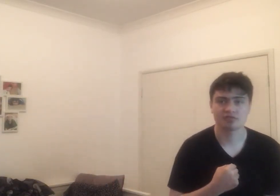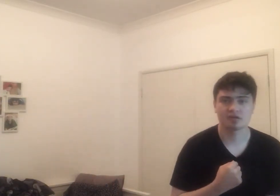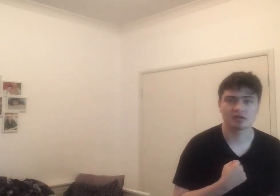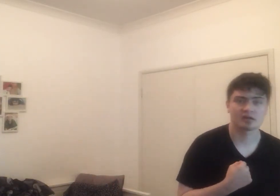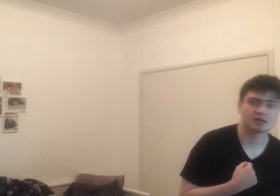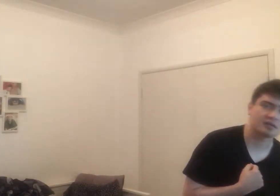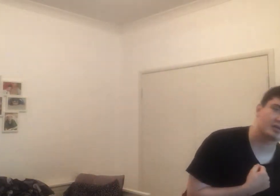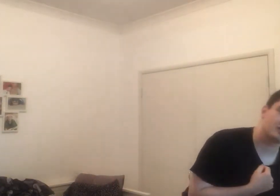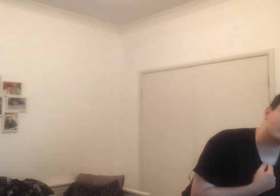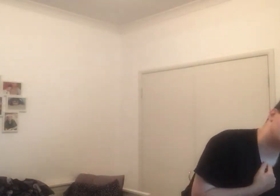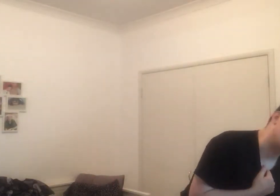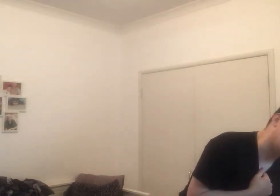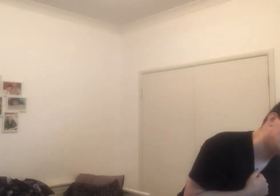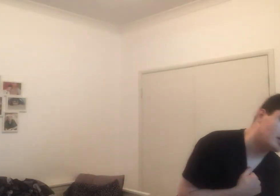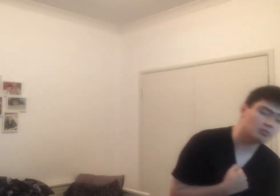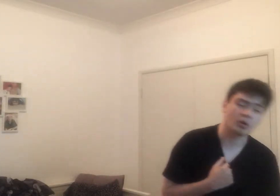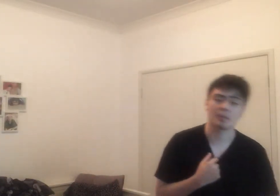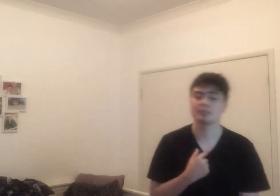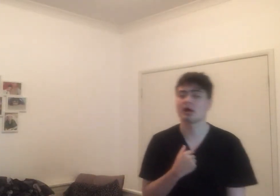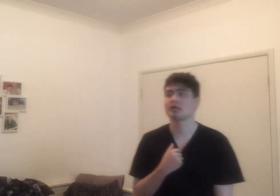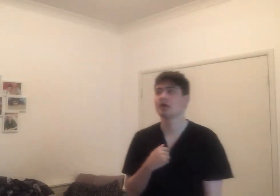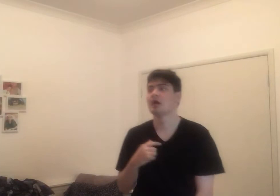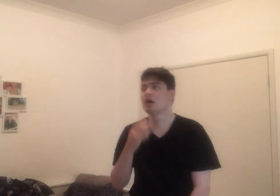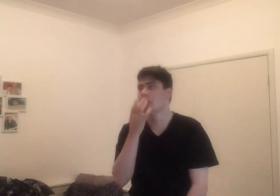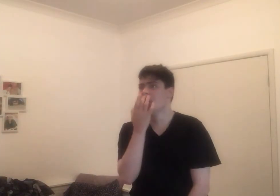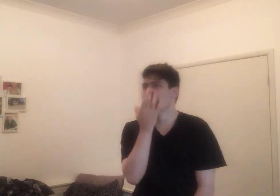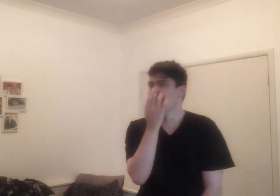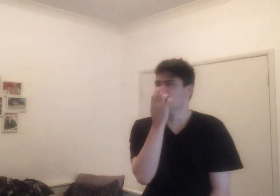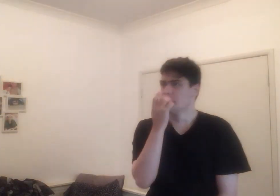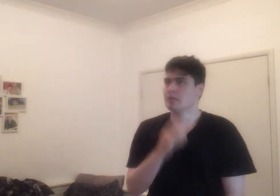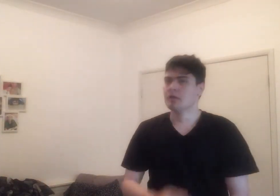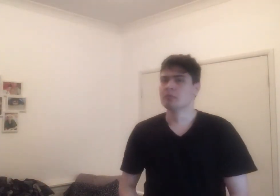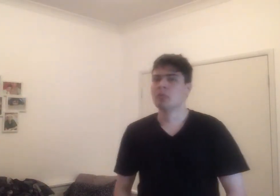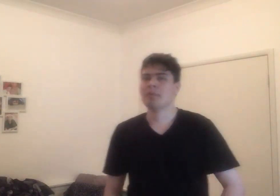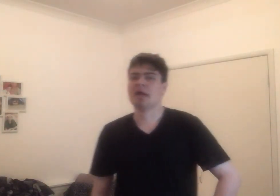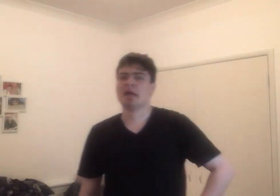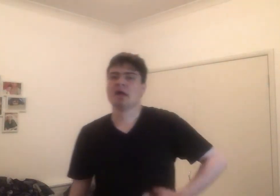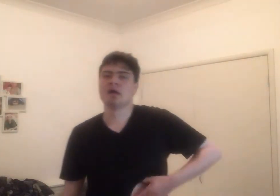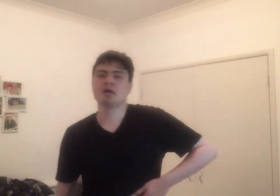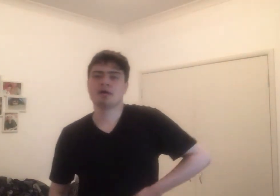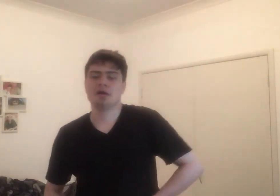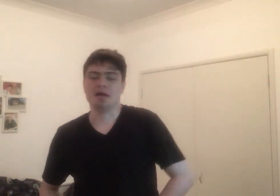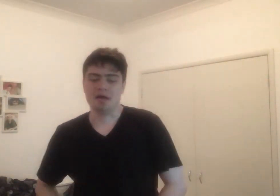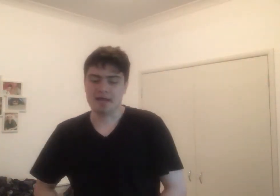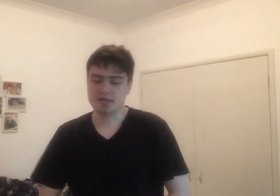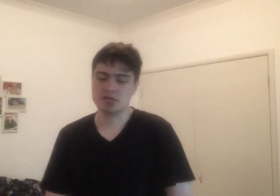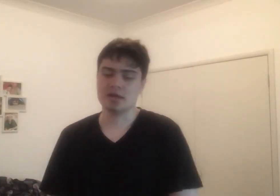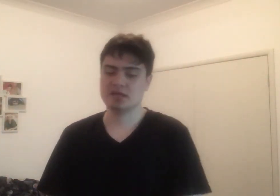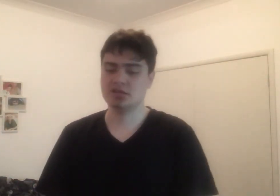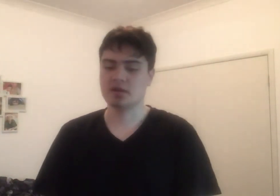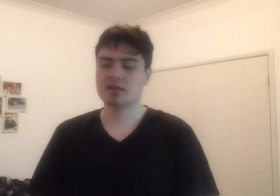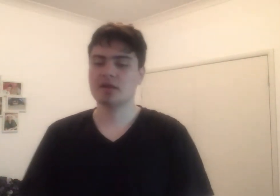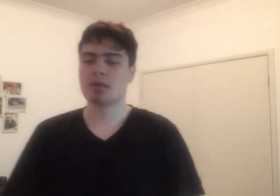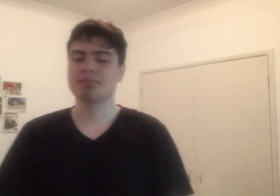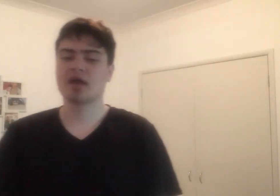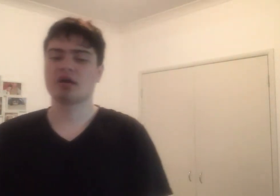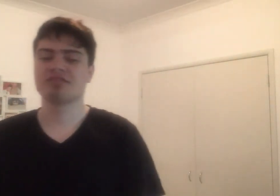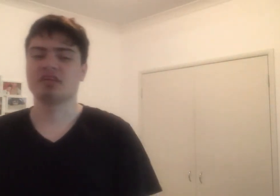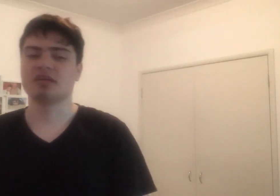today it will upload it will be extra extremely update of the